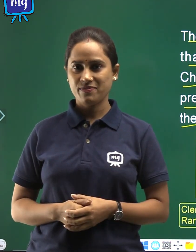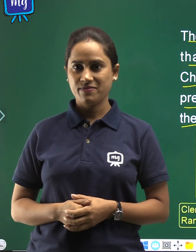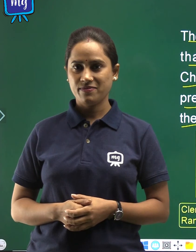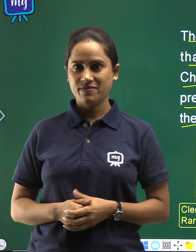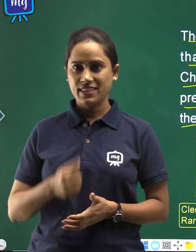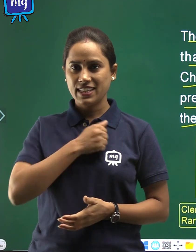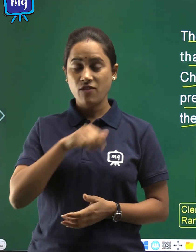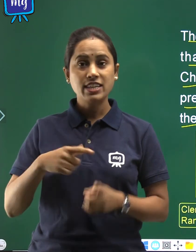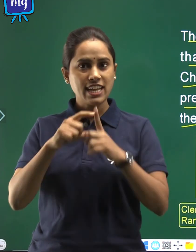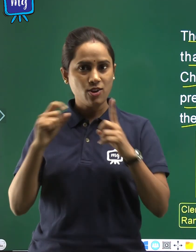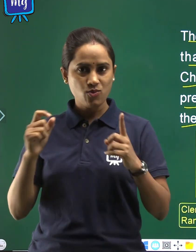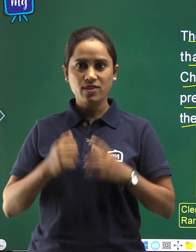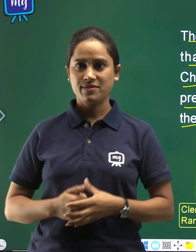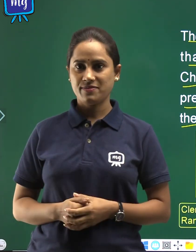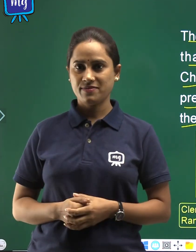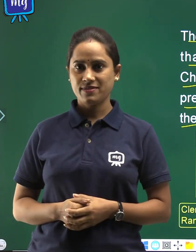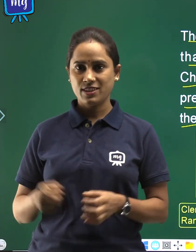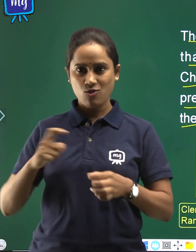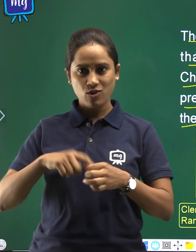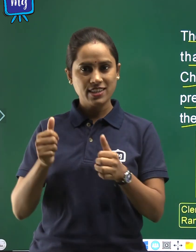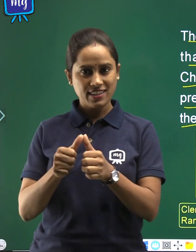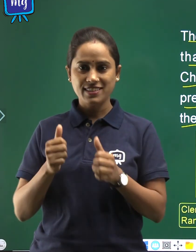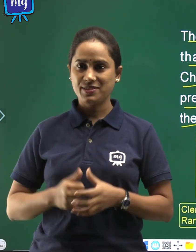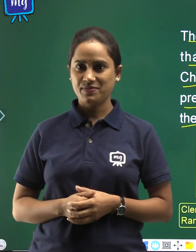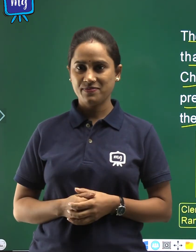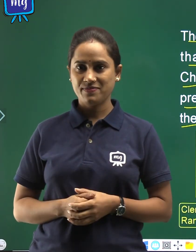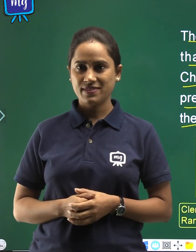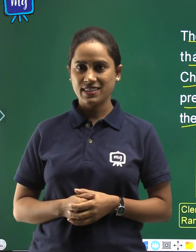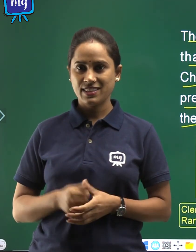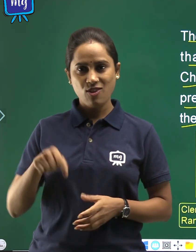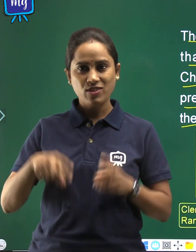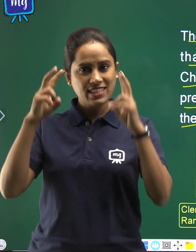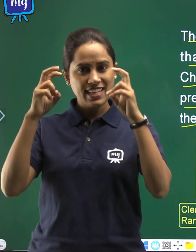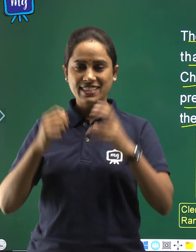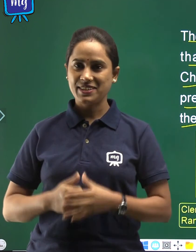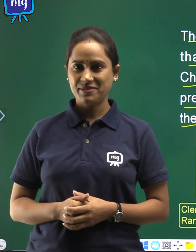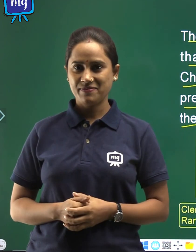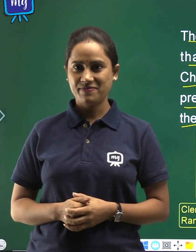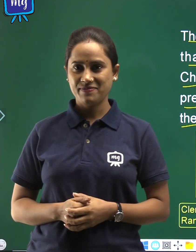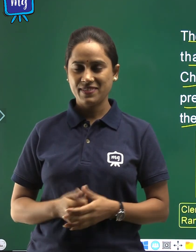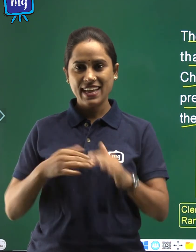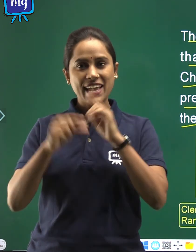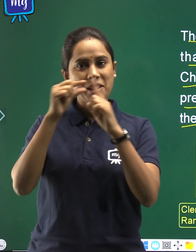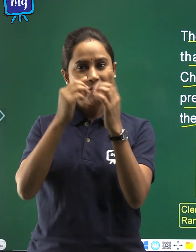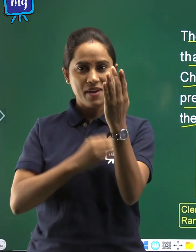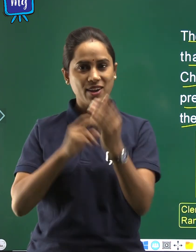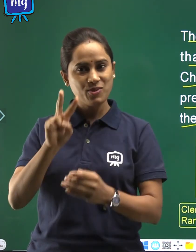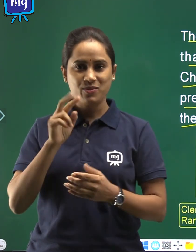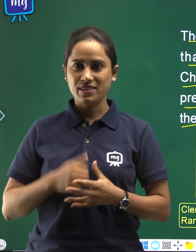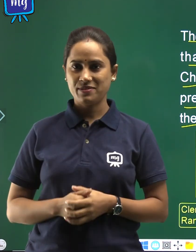We shall do question answers of this lesson in part 2.